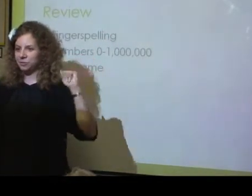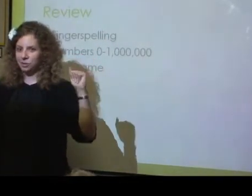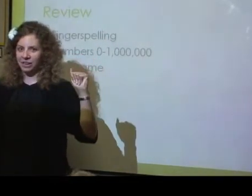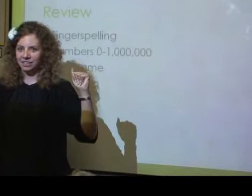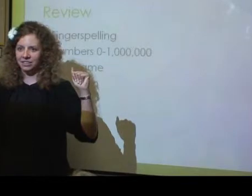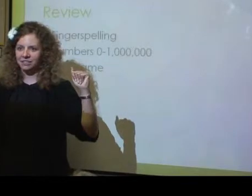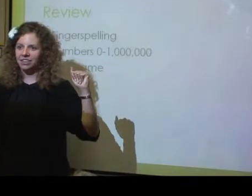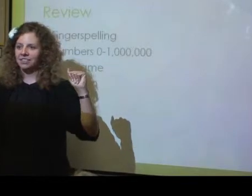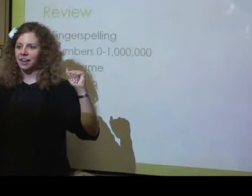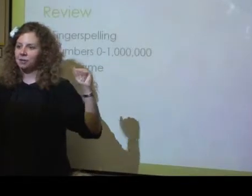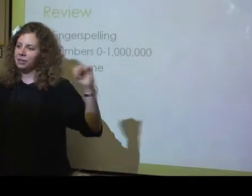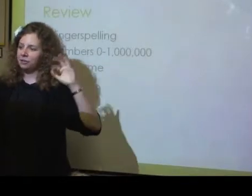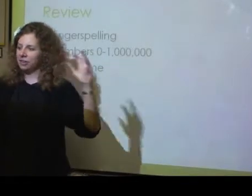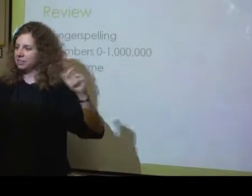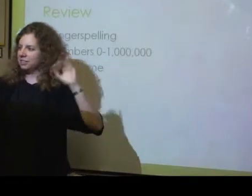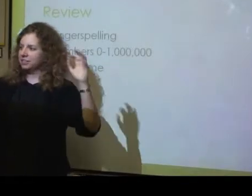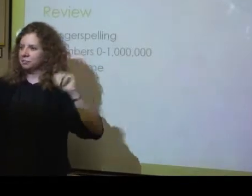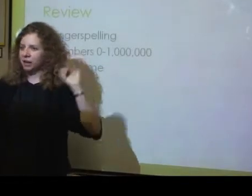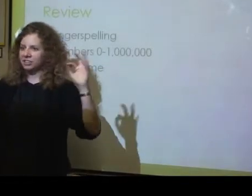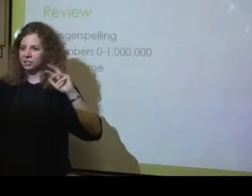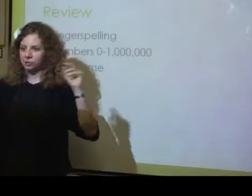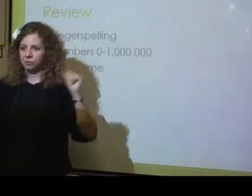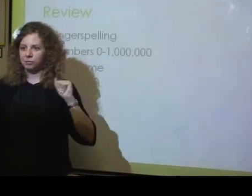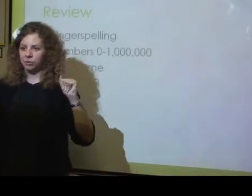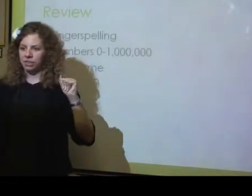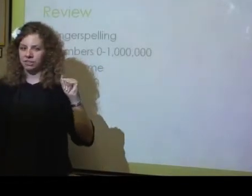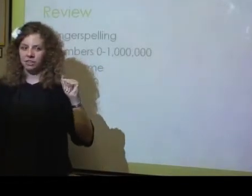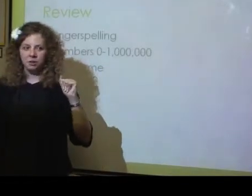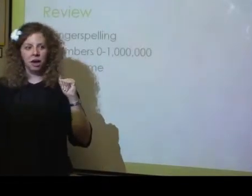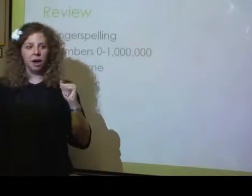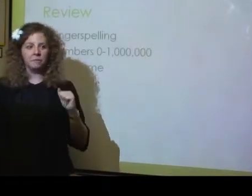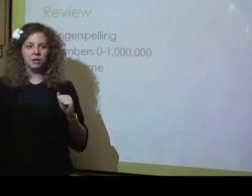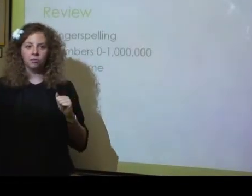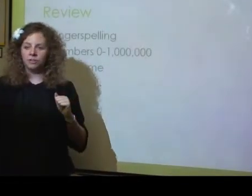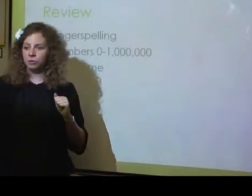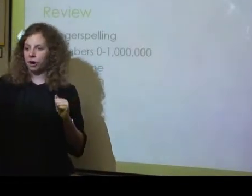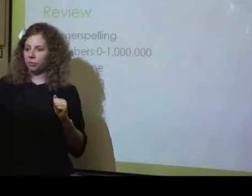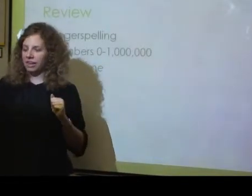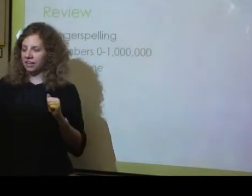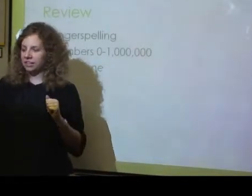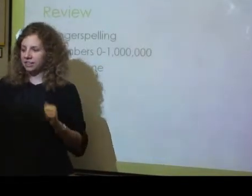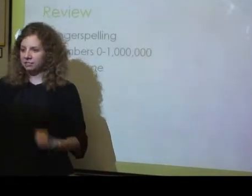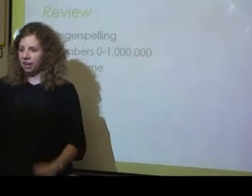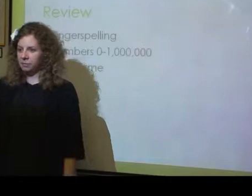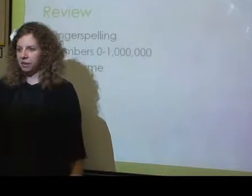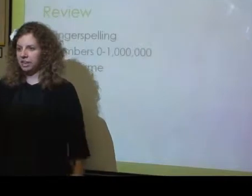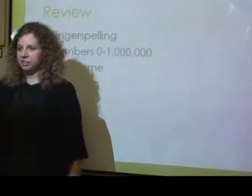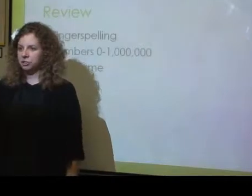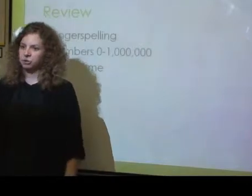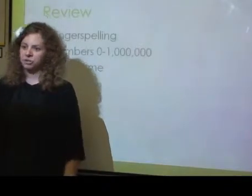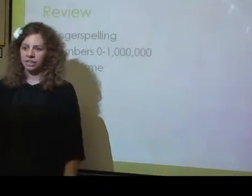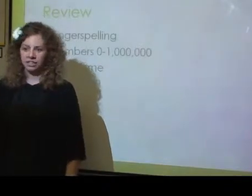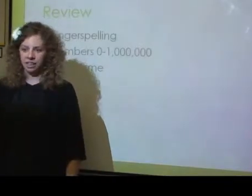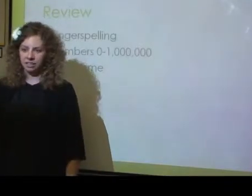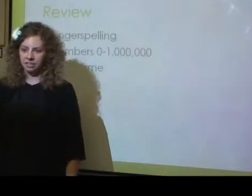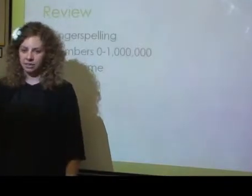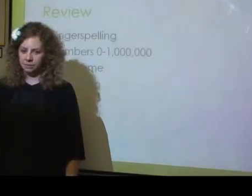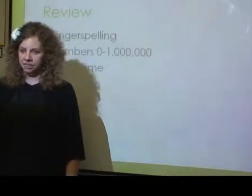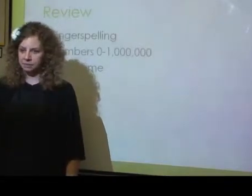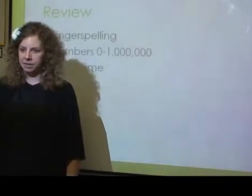with two hands. That way you get practice going with both hands. If you are right-handed, I am right-handed, so you guys sign exactly the same thing as